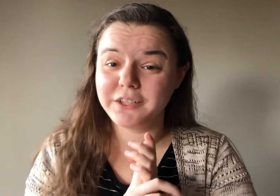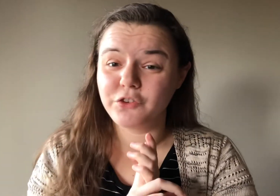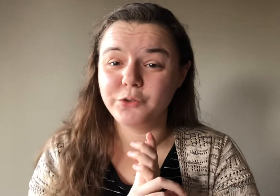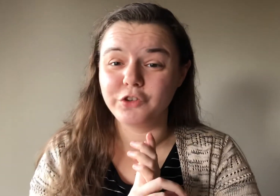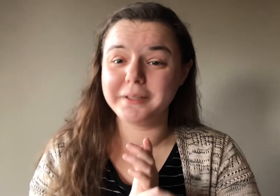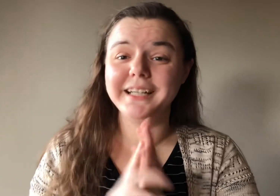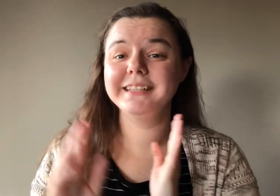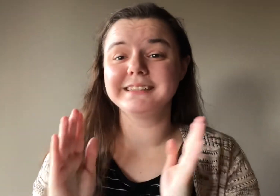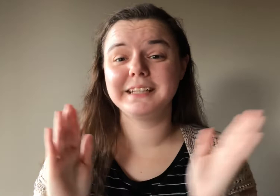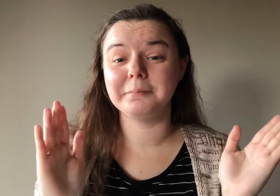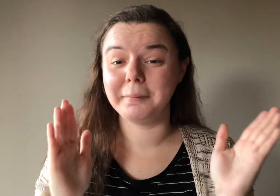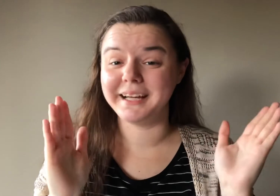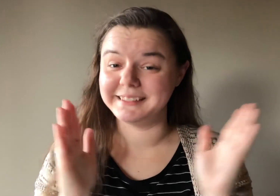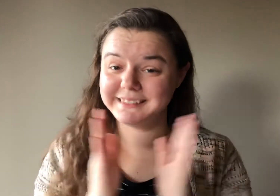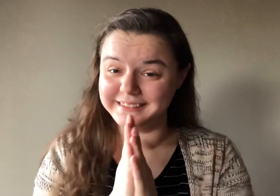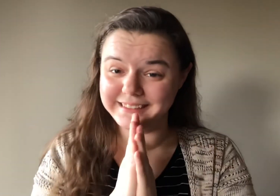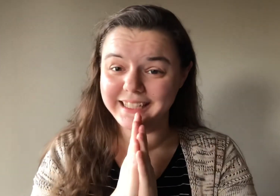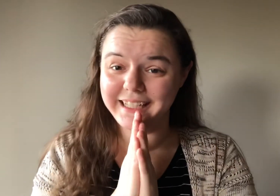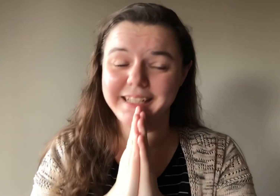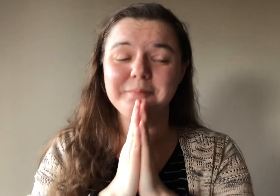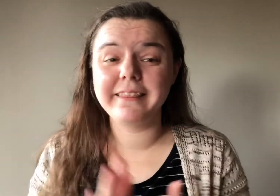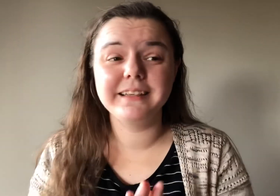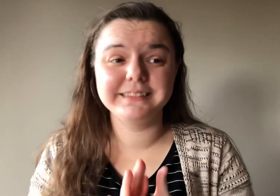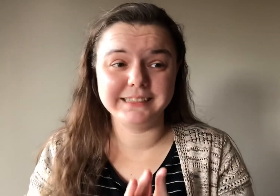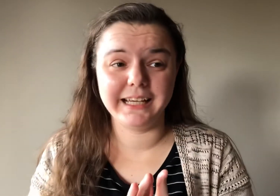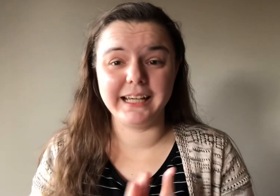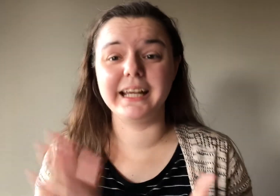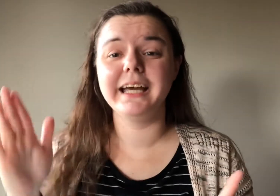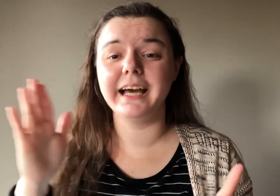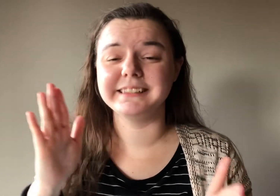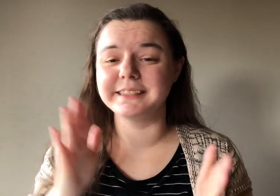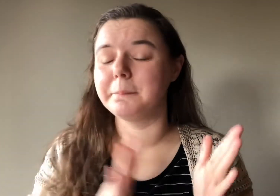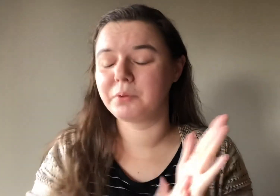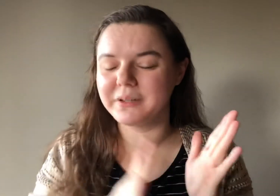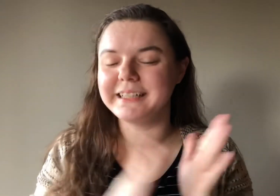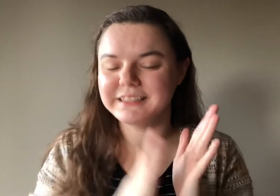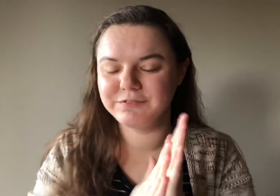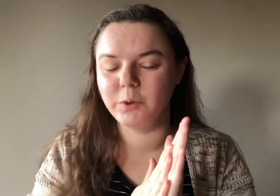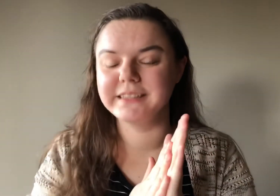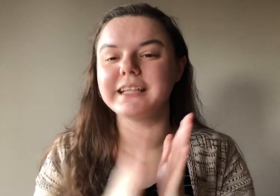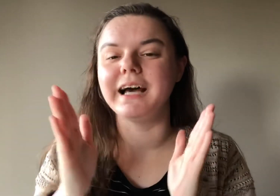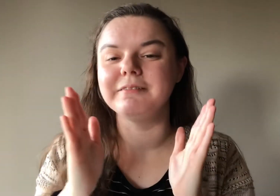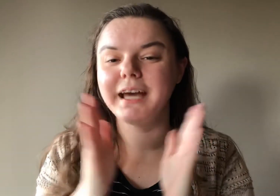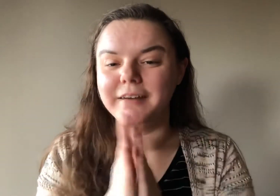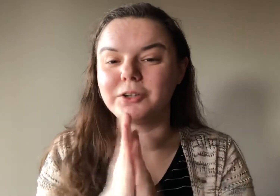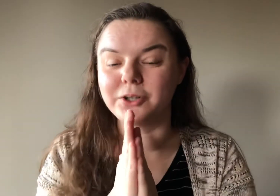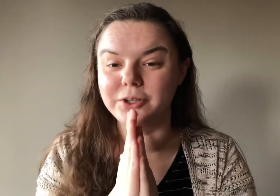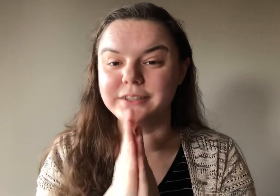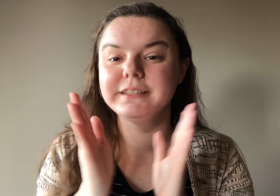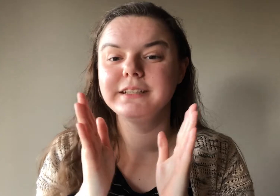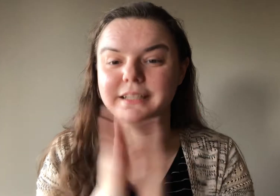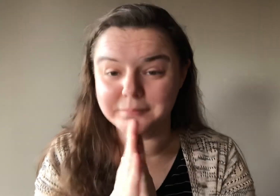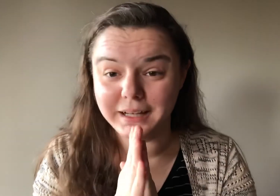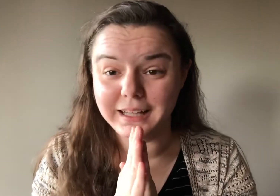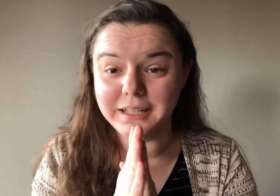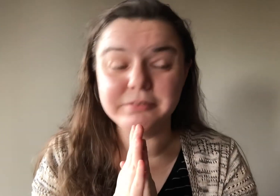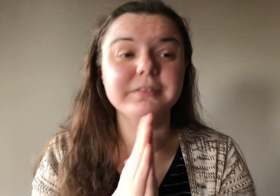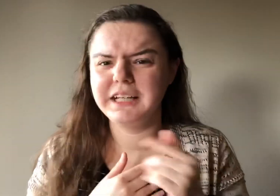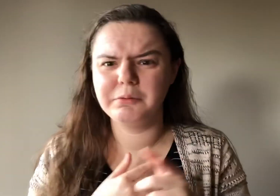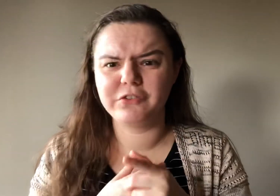is, who is your bias? And my bias is DK. I think DK has the prettiest voice I've ever heard in my life. He was